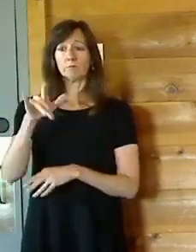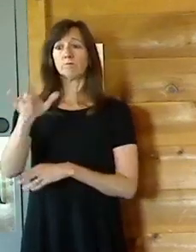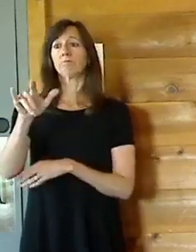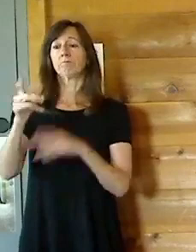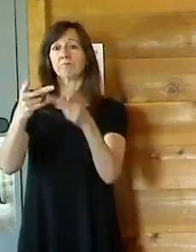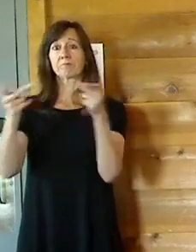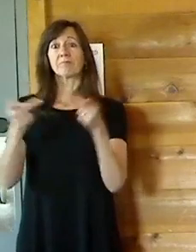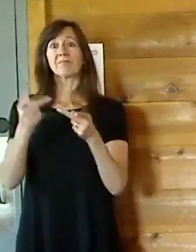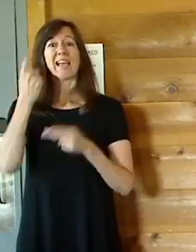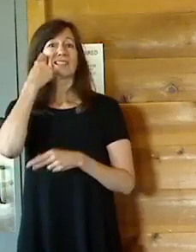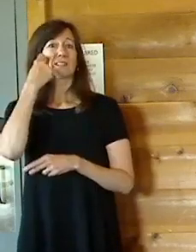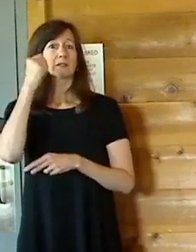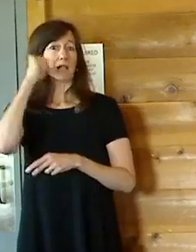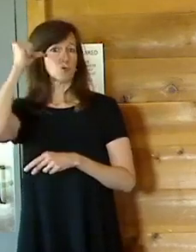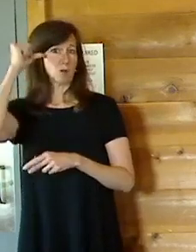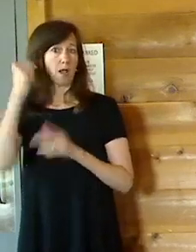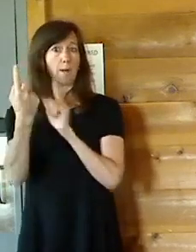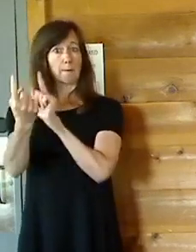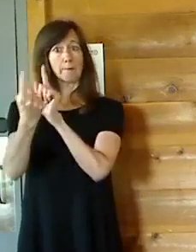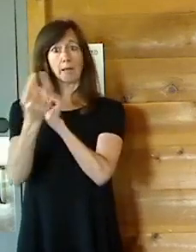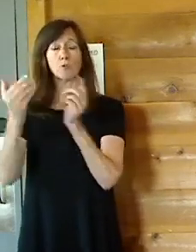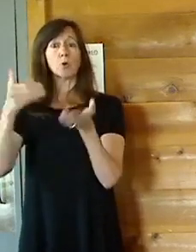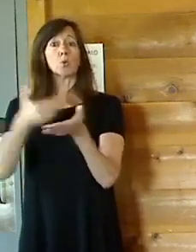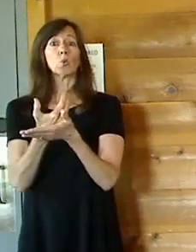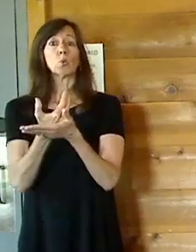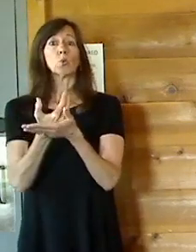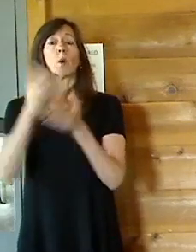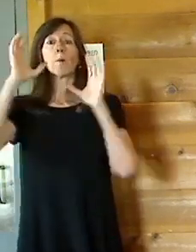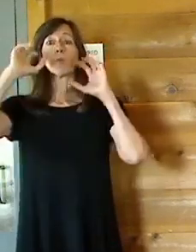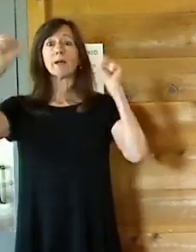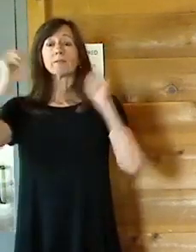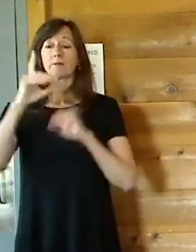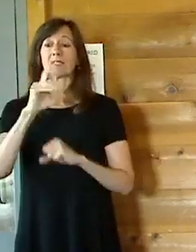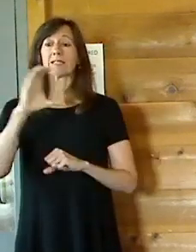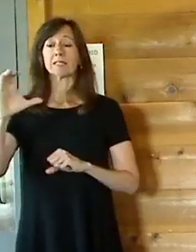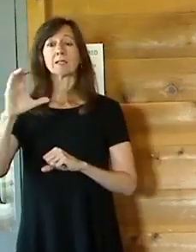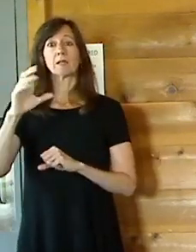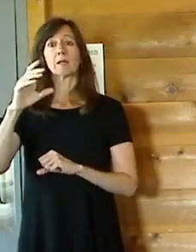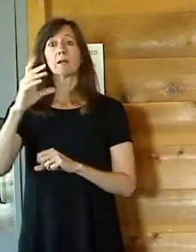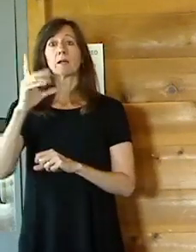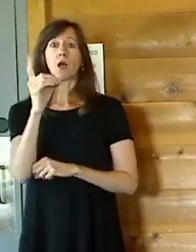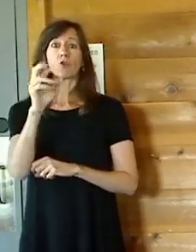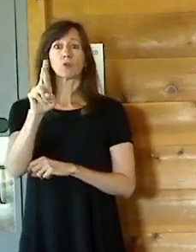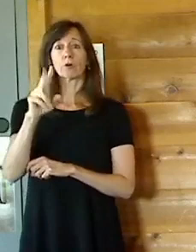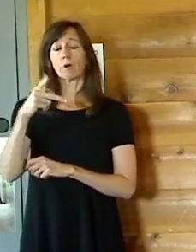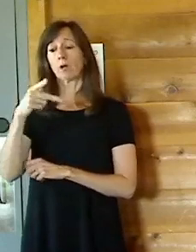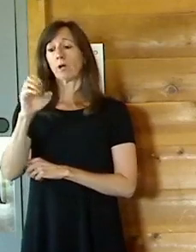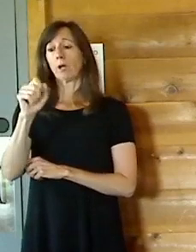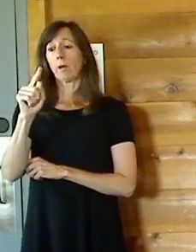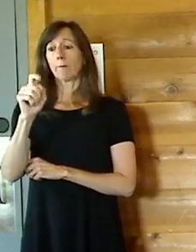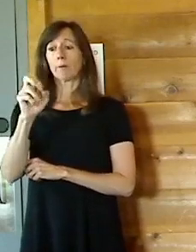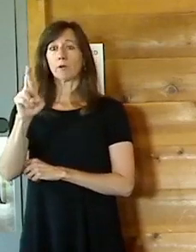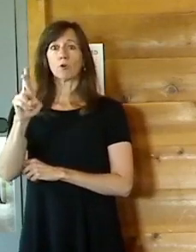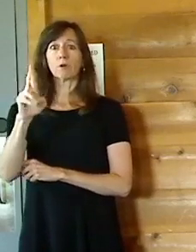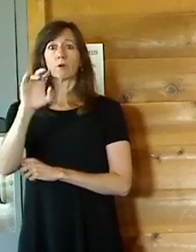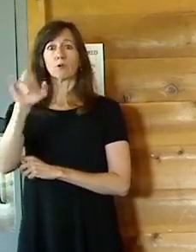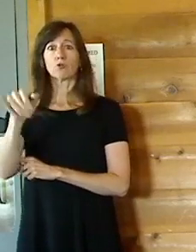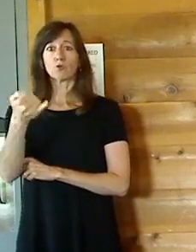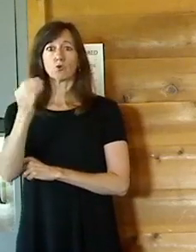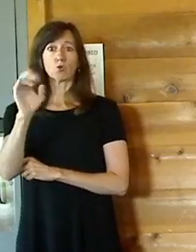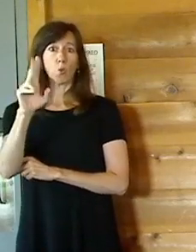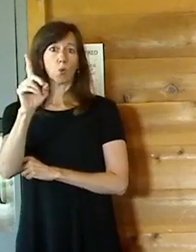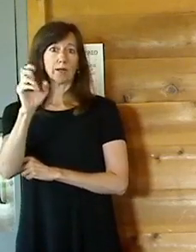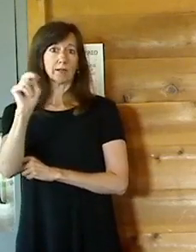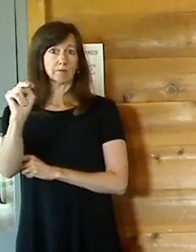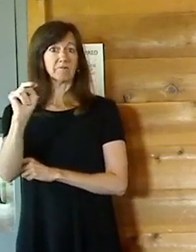Dutchess Community College, Dr. Peter Jordan. Dr. Jordan, a very impressive individual, and is looking forward to taking